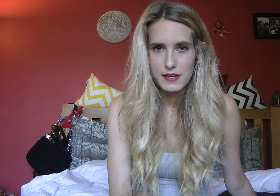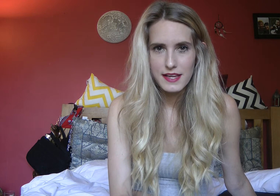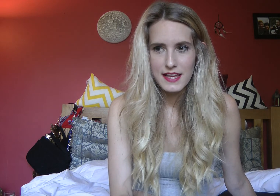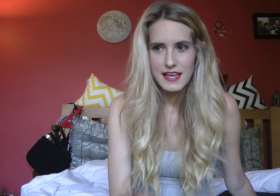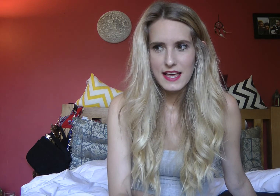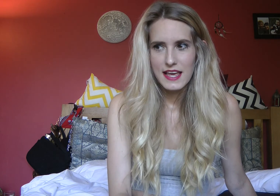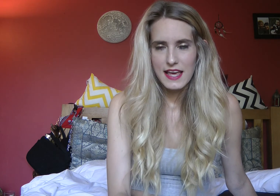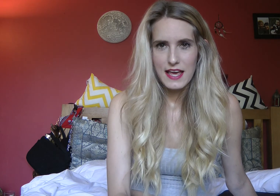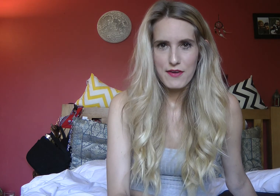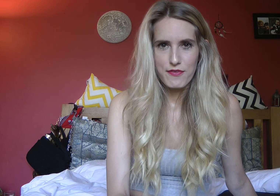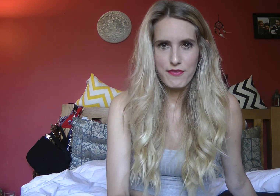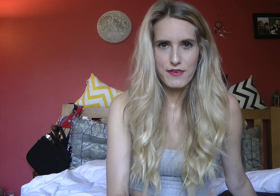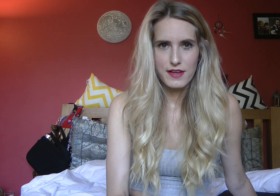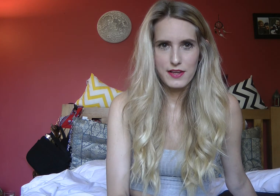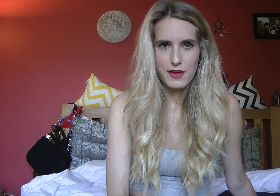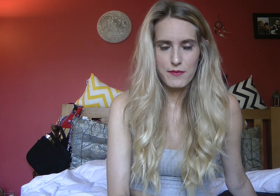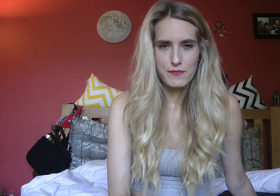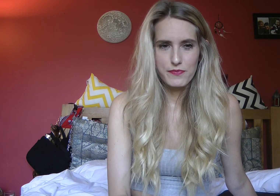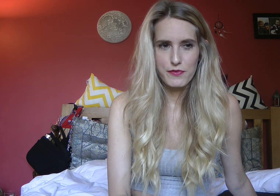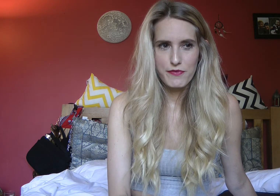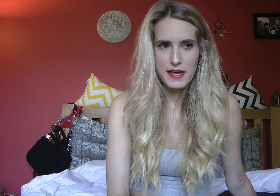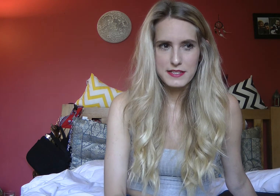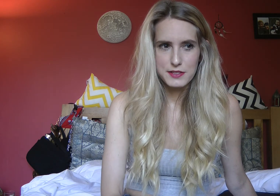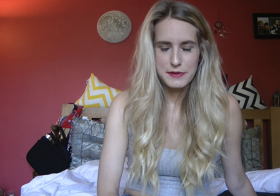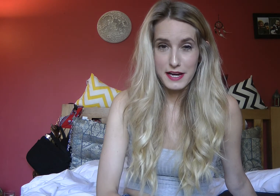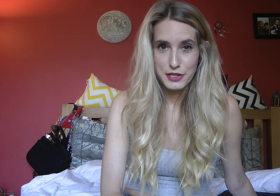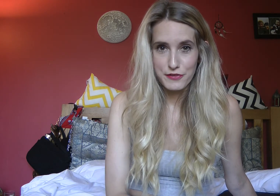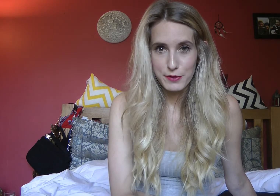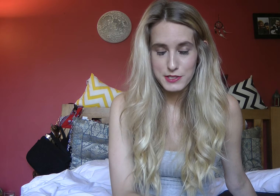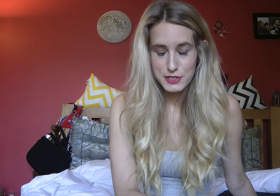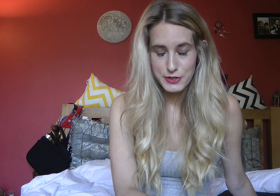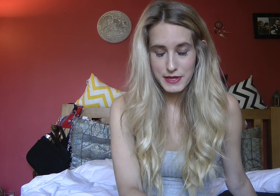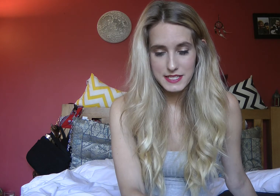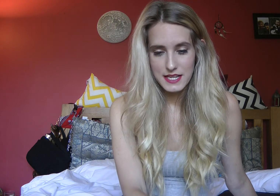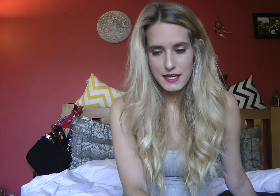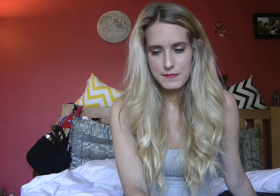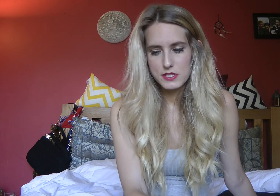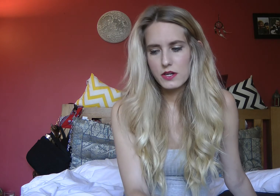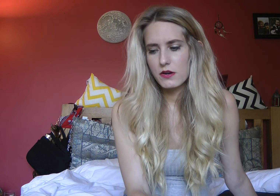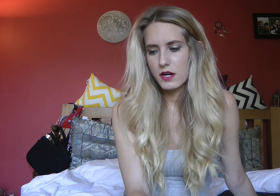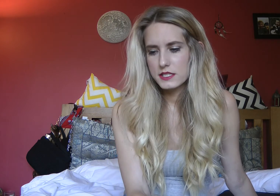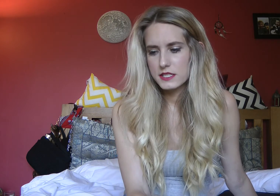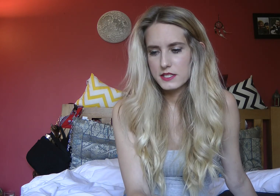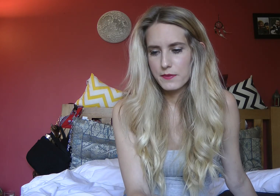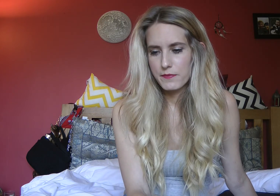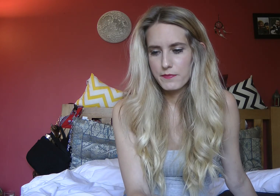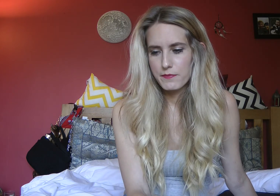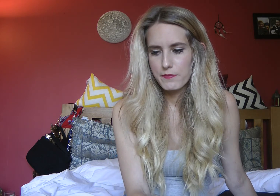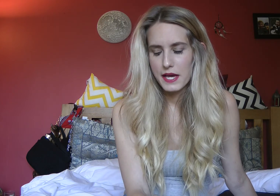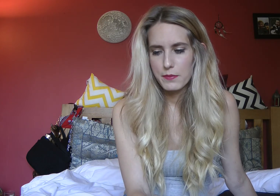if you know fear tells me that I don't really want to do it so I did make a